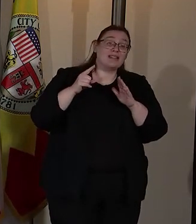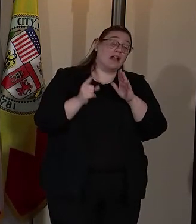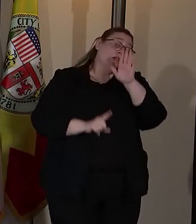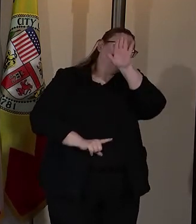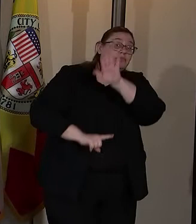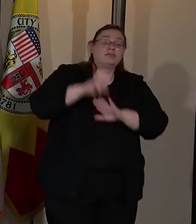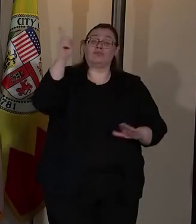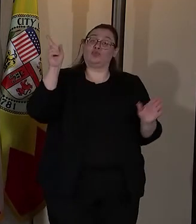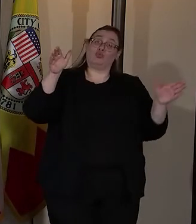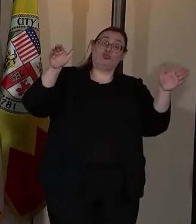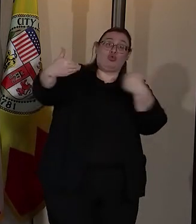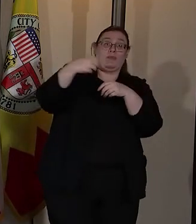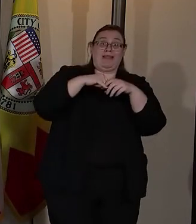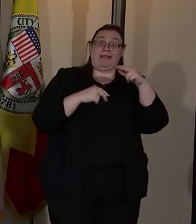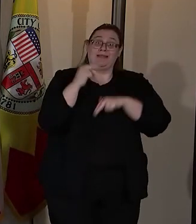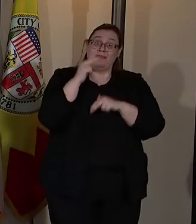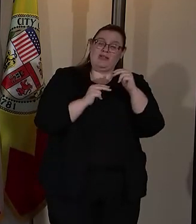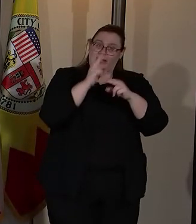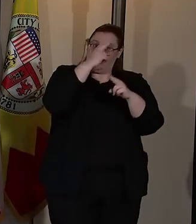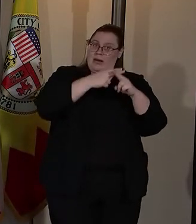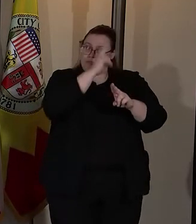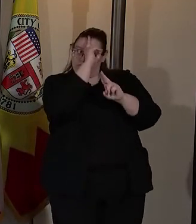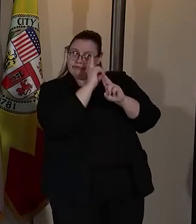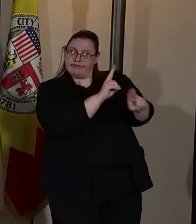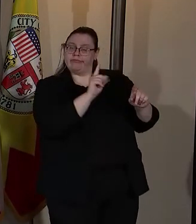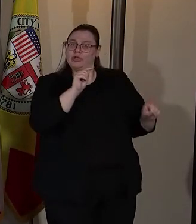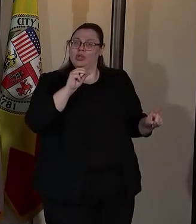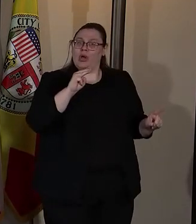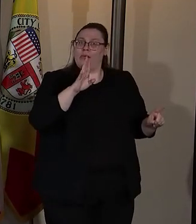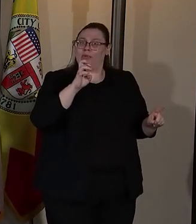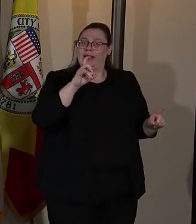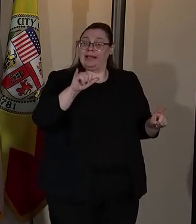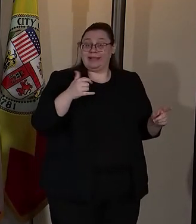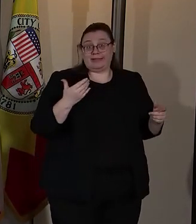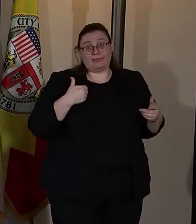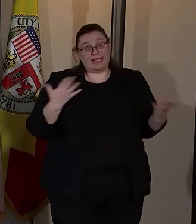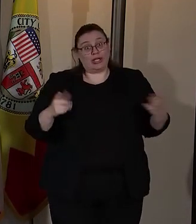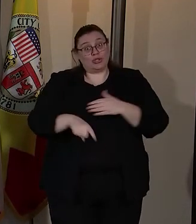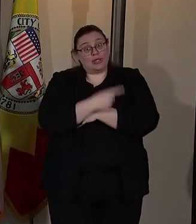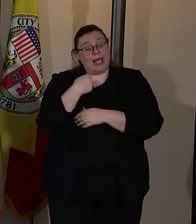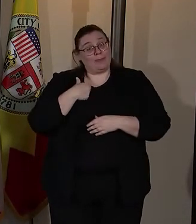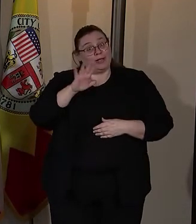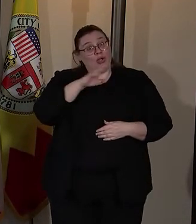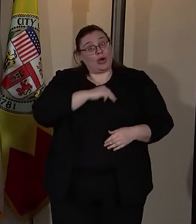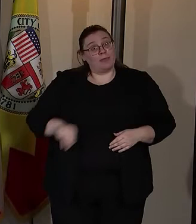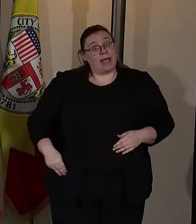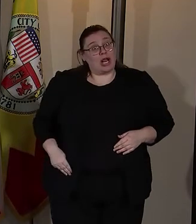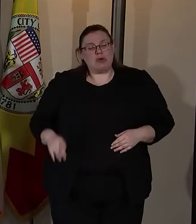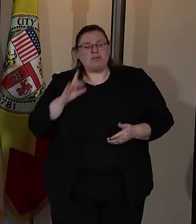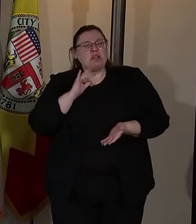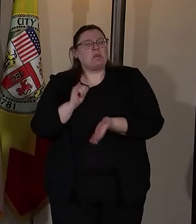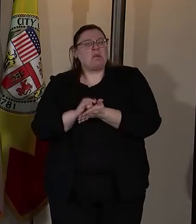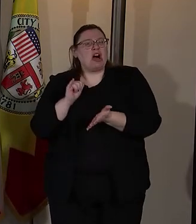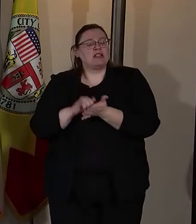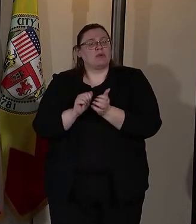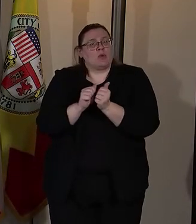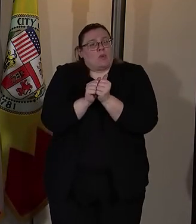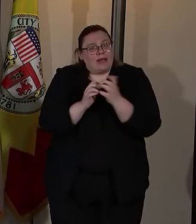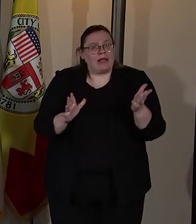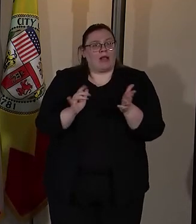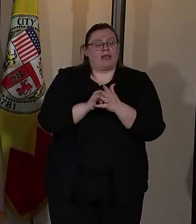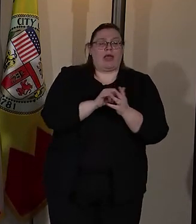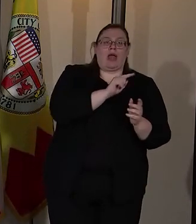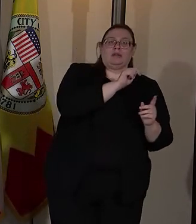in this building is named after. I don't believe I would be here today as your mayor had there not been that sort of a relationship